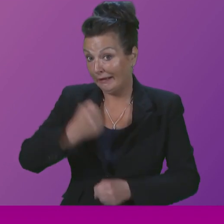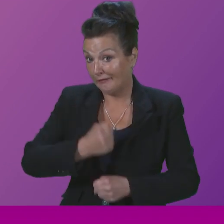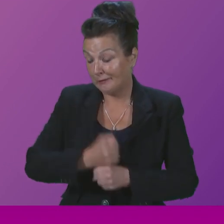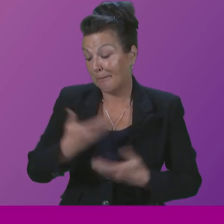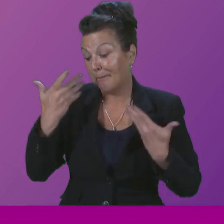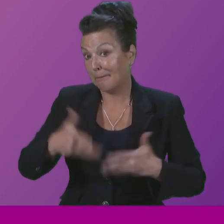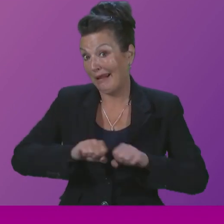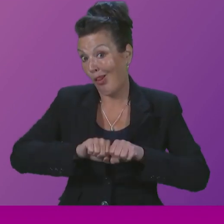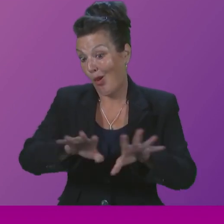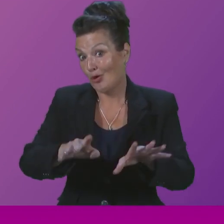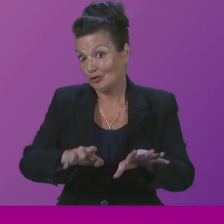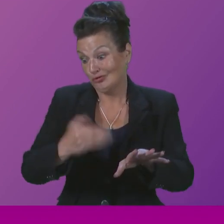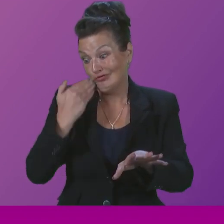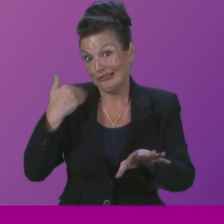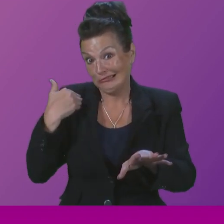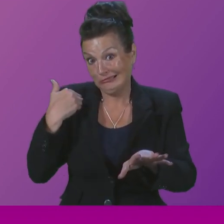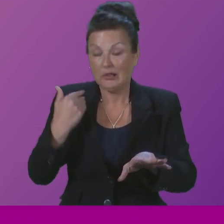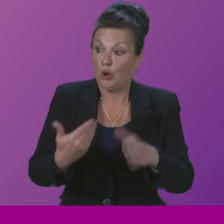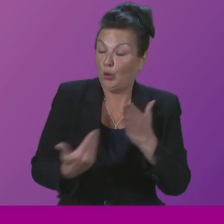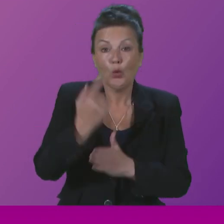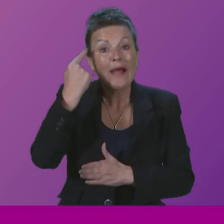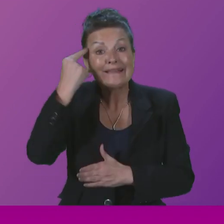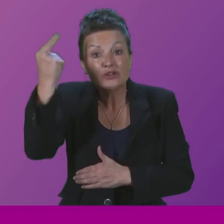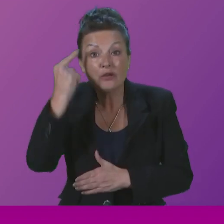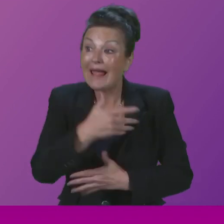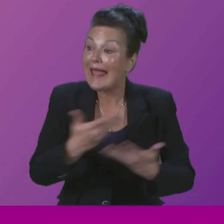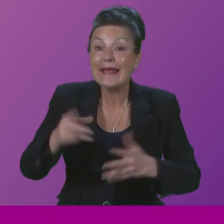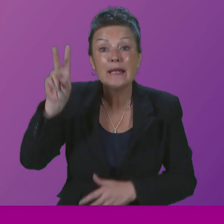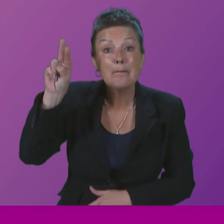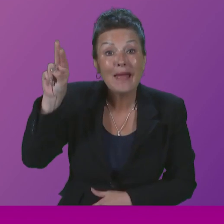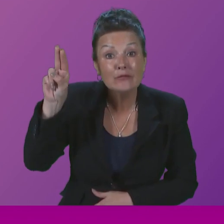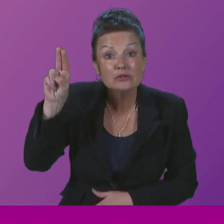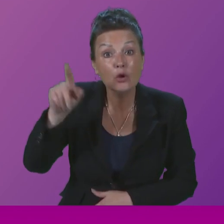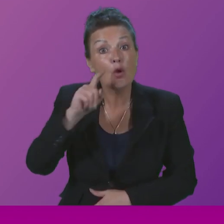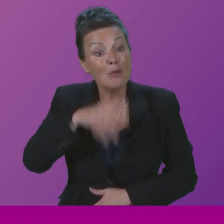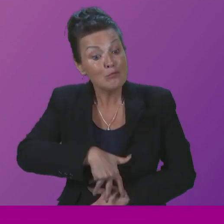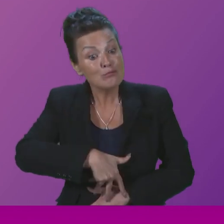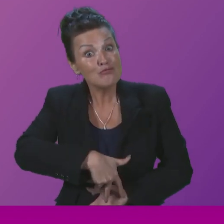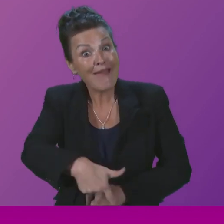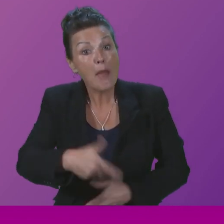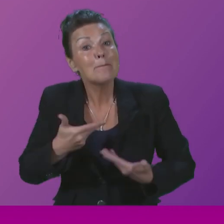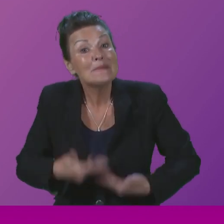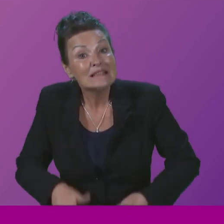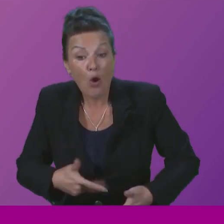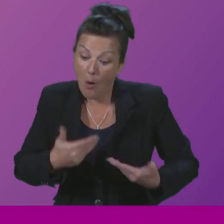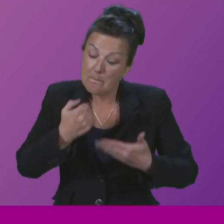a new initiative which will provide parents with a pregnancy loss certificate if their baby is born before